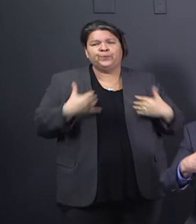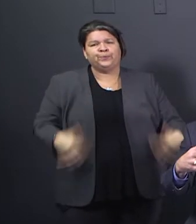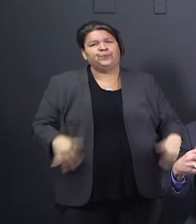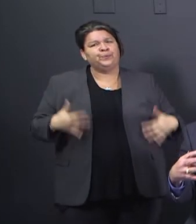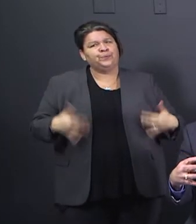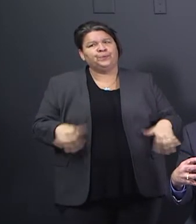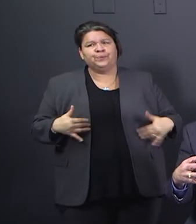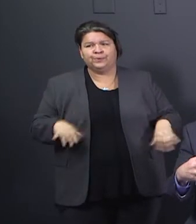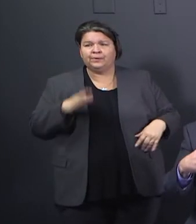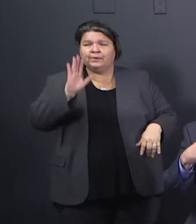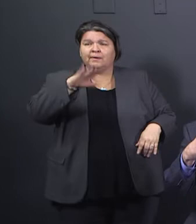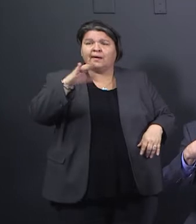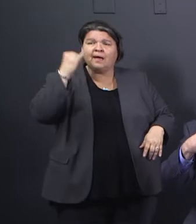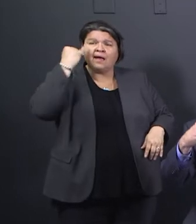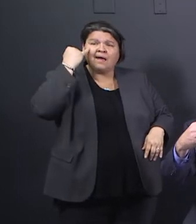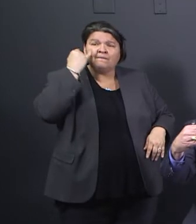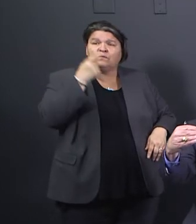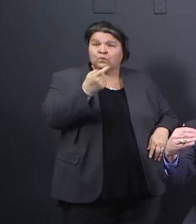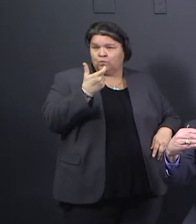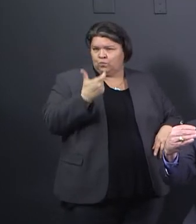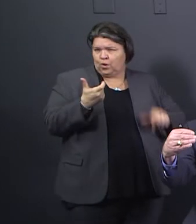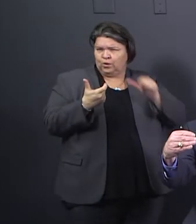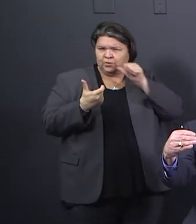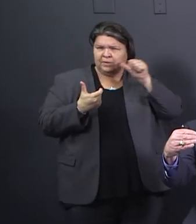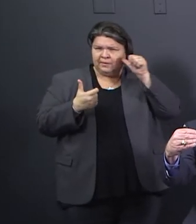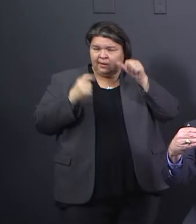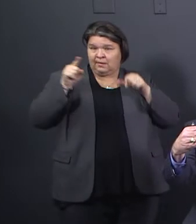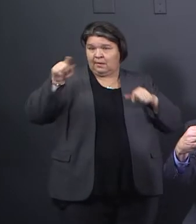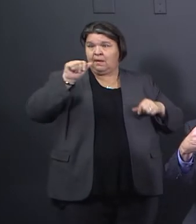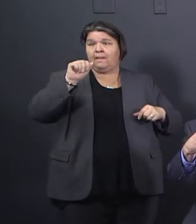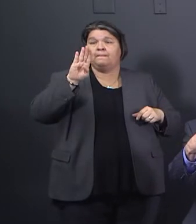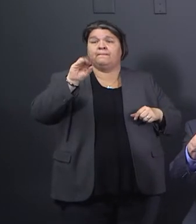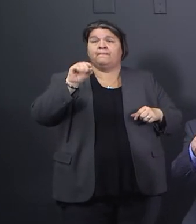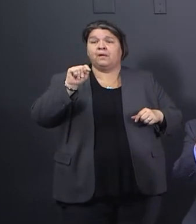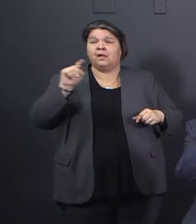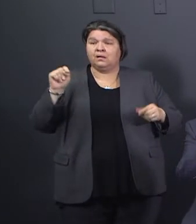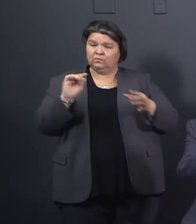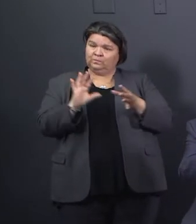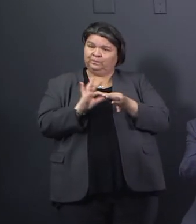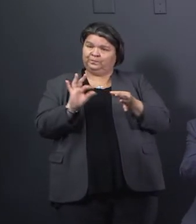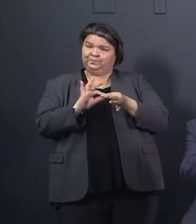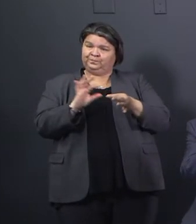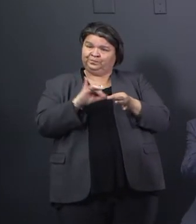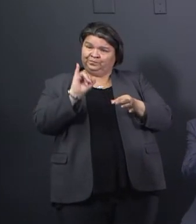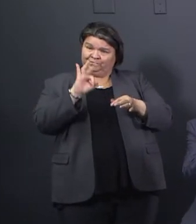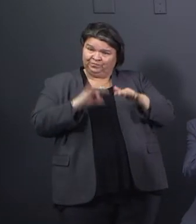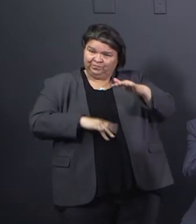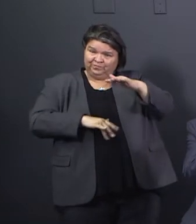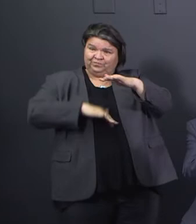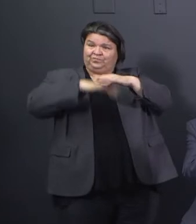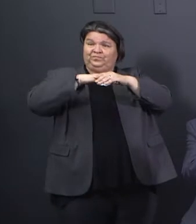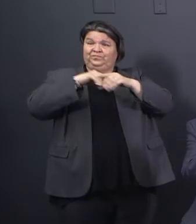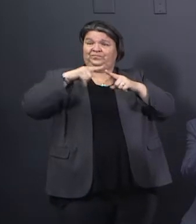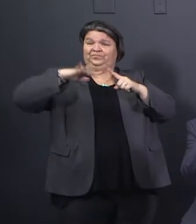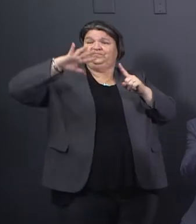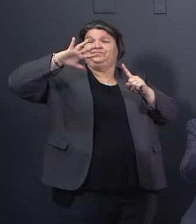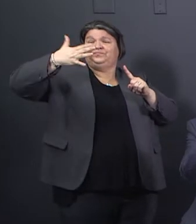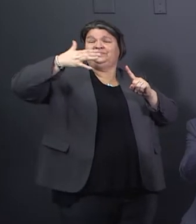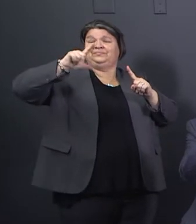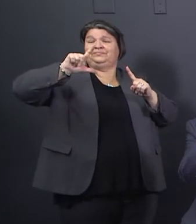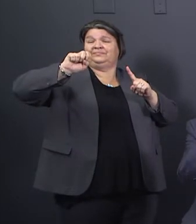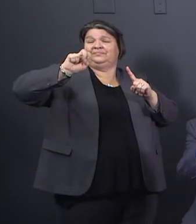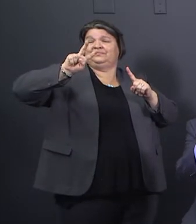beds. And the fifth level is what they're calling it was the beds within the hospitals at the current time or